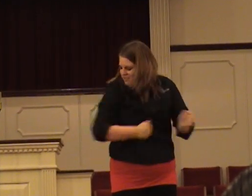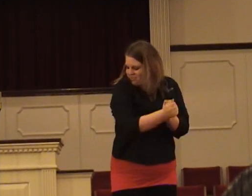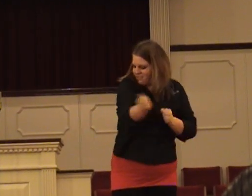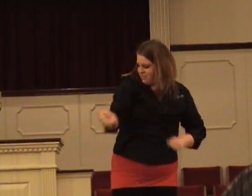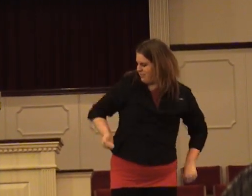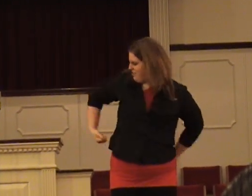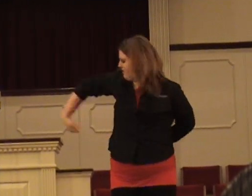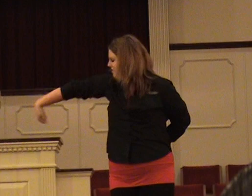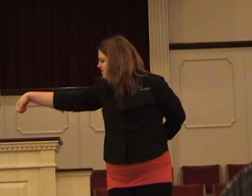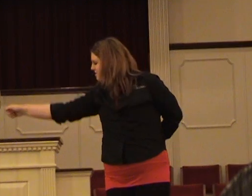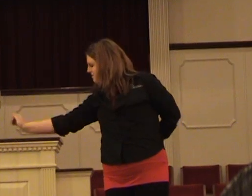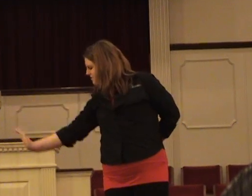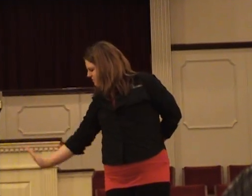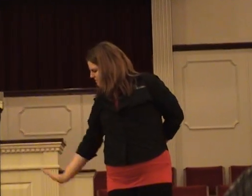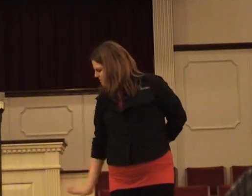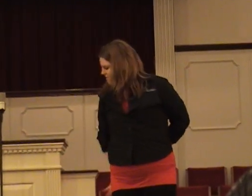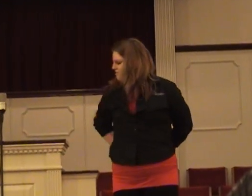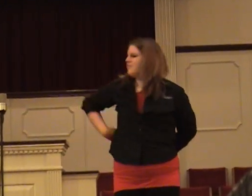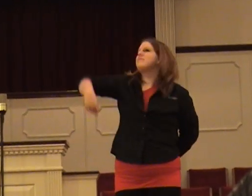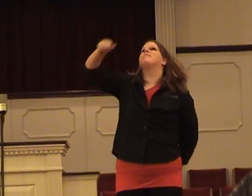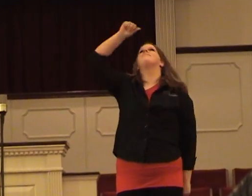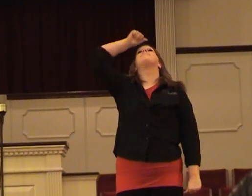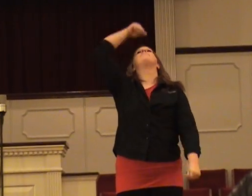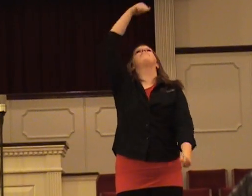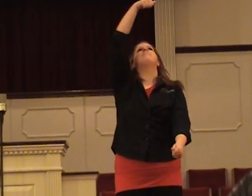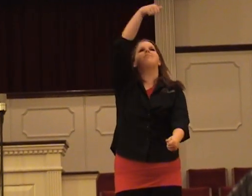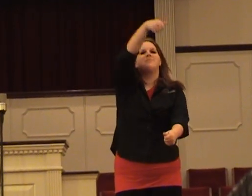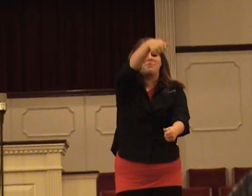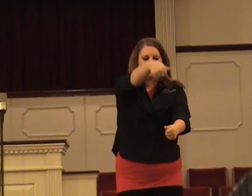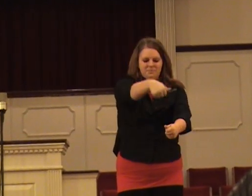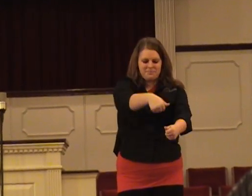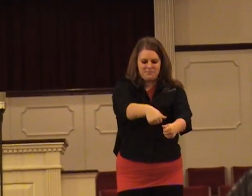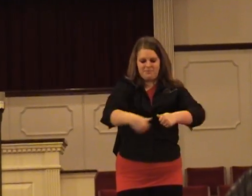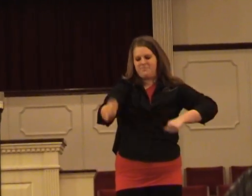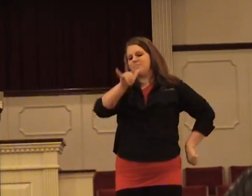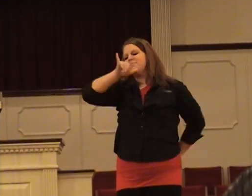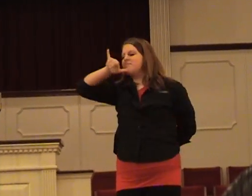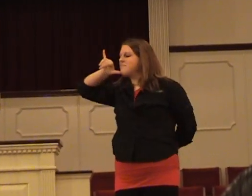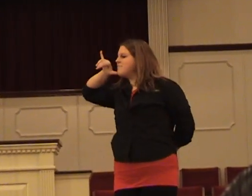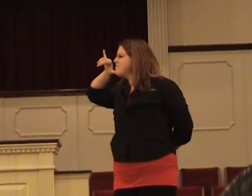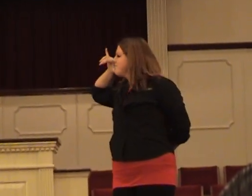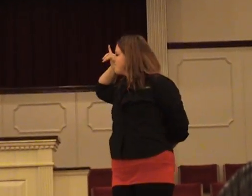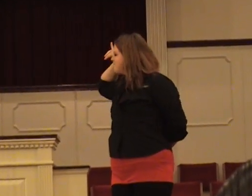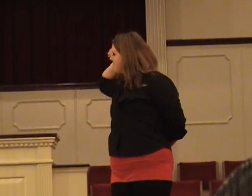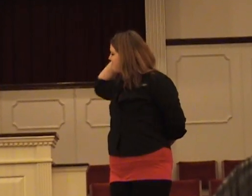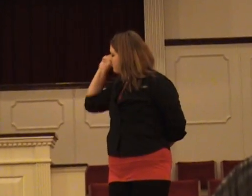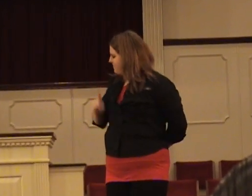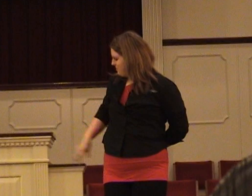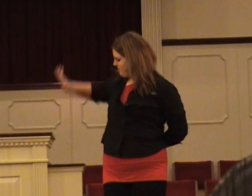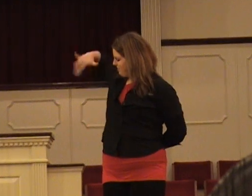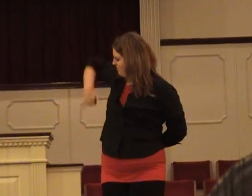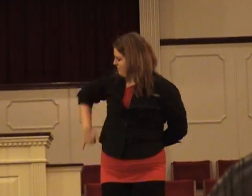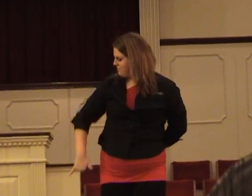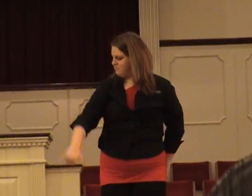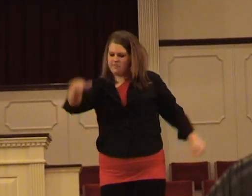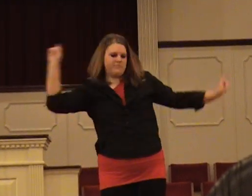pass away It remains Yesterday And we're never the